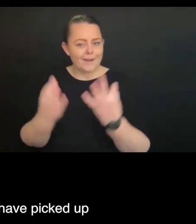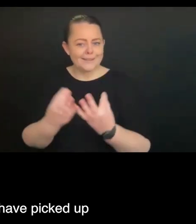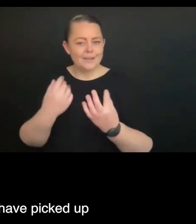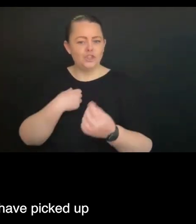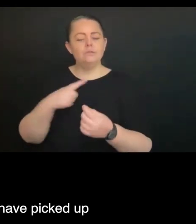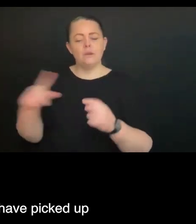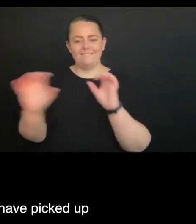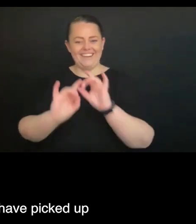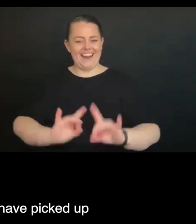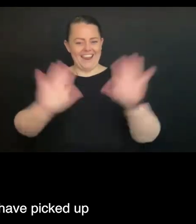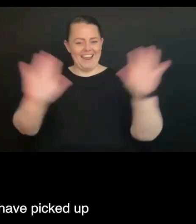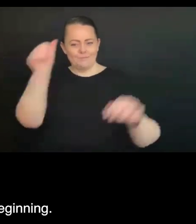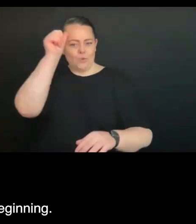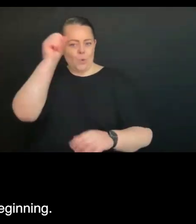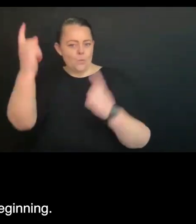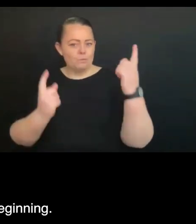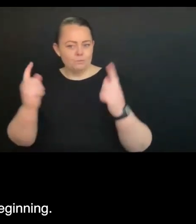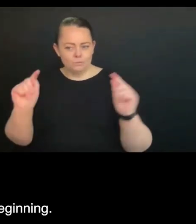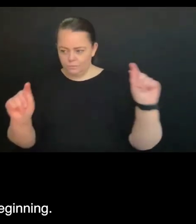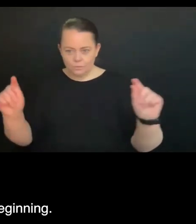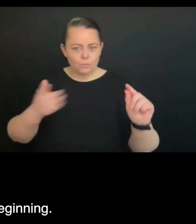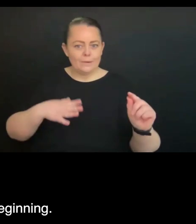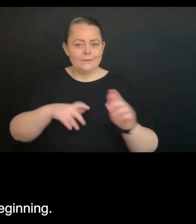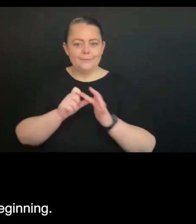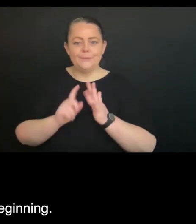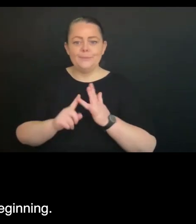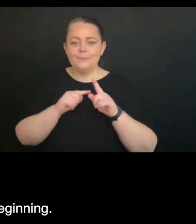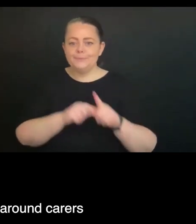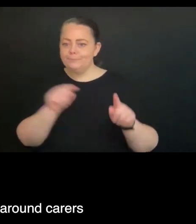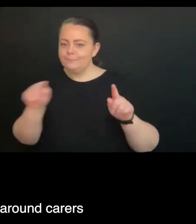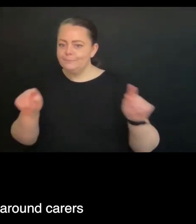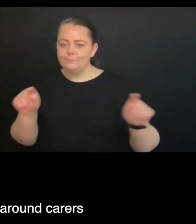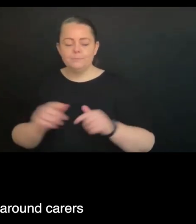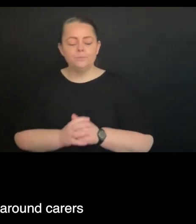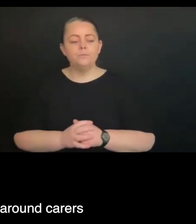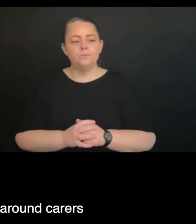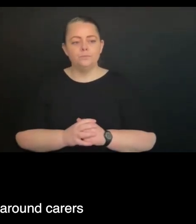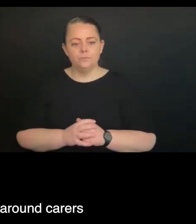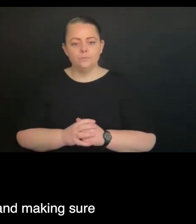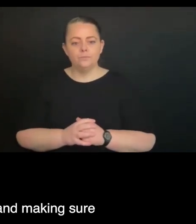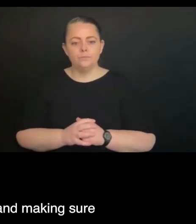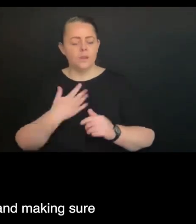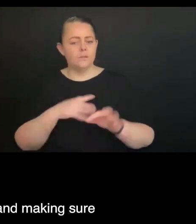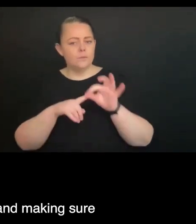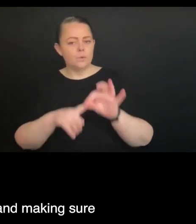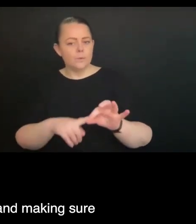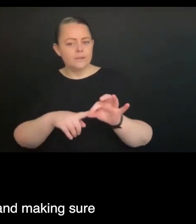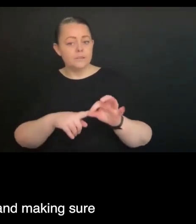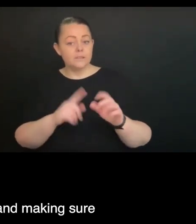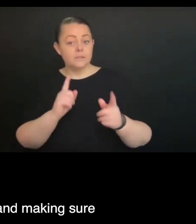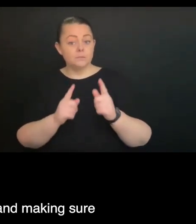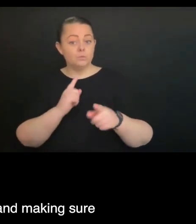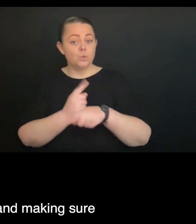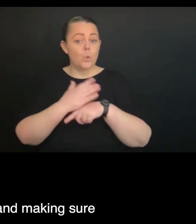And another comment I should have picked up to share with you at the beginning, there's been a few comments around carers and the important role of